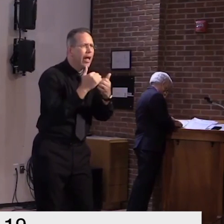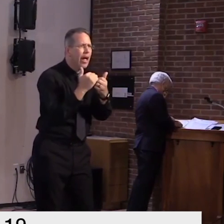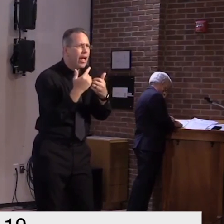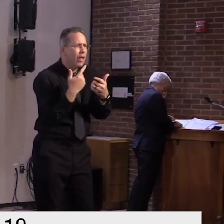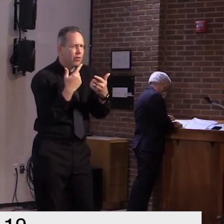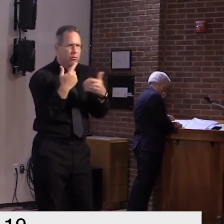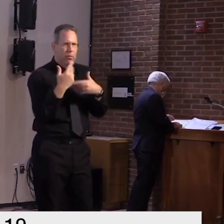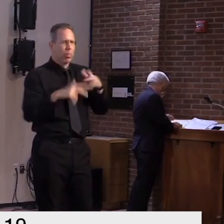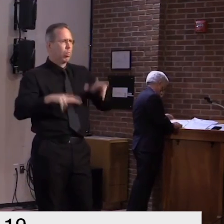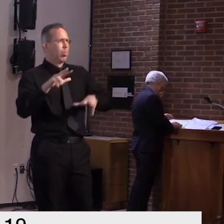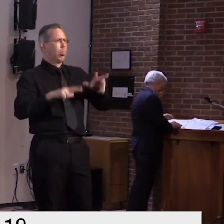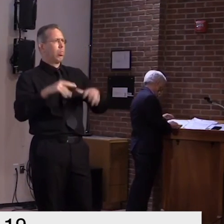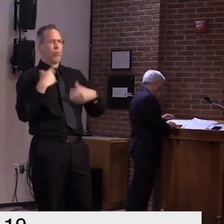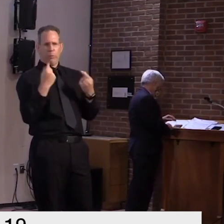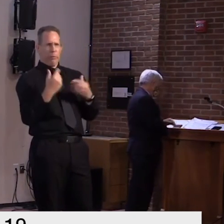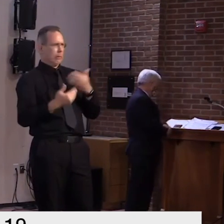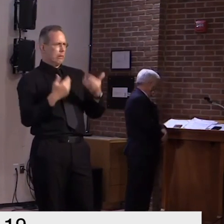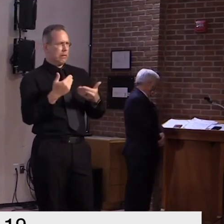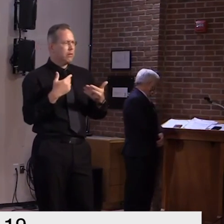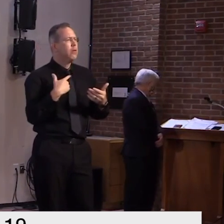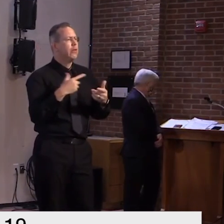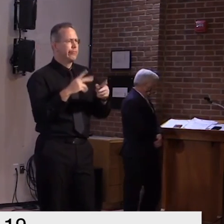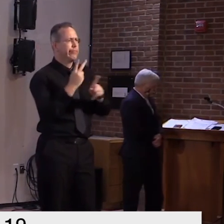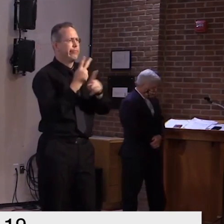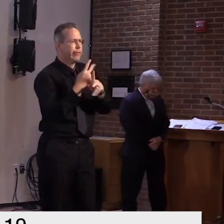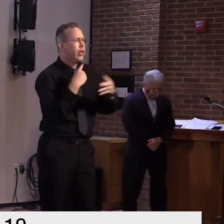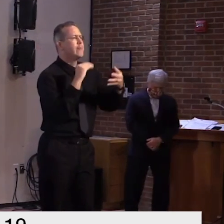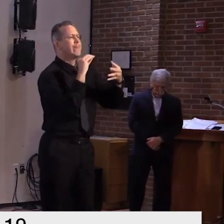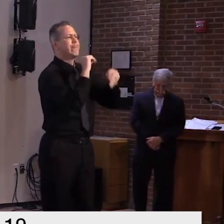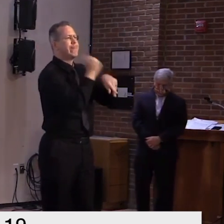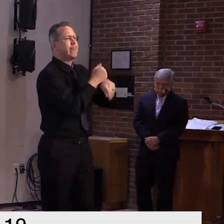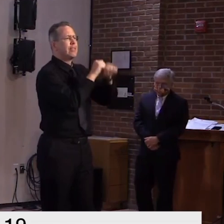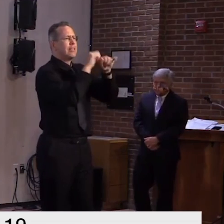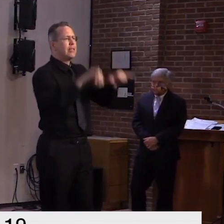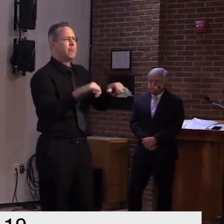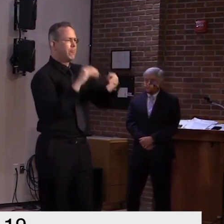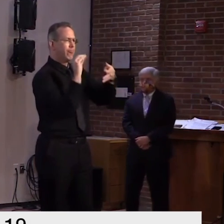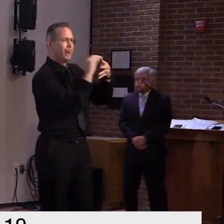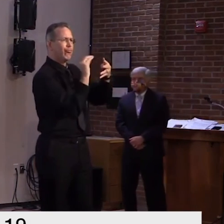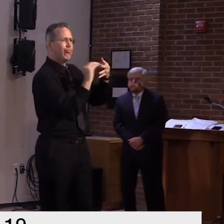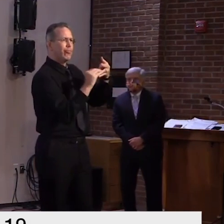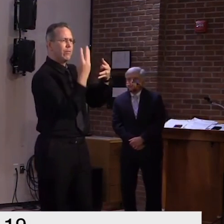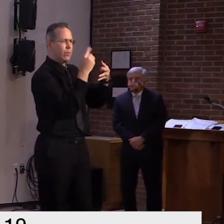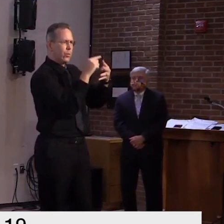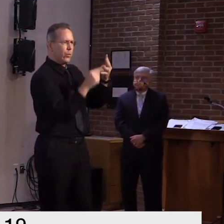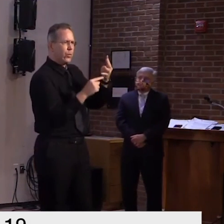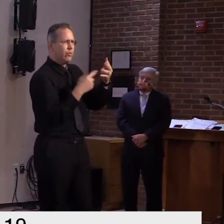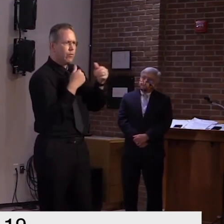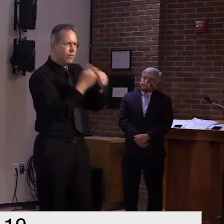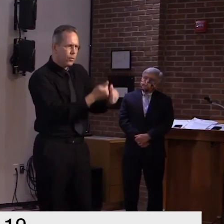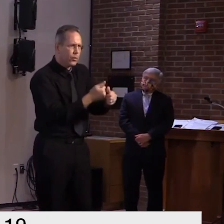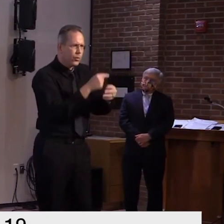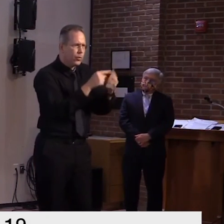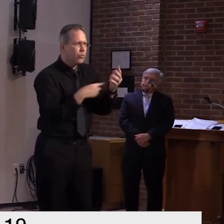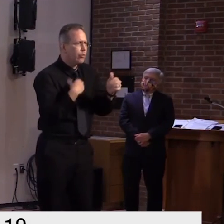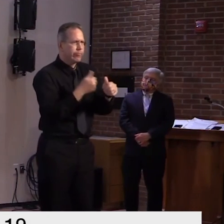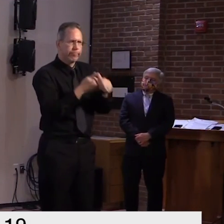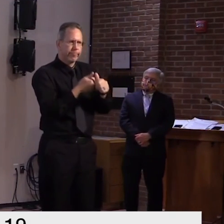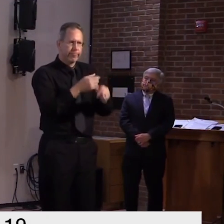methodical is the key here if you're methodical and you're consistent you don't run into trouble